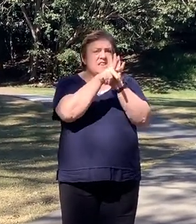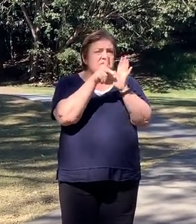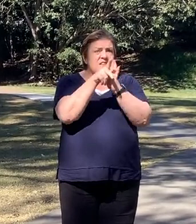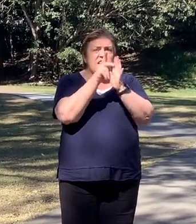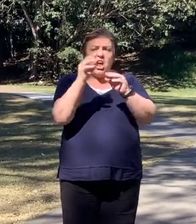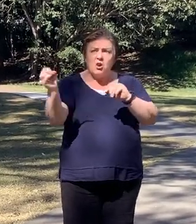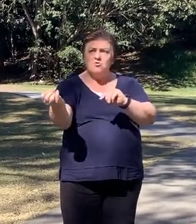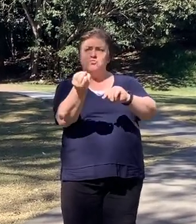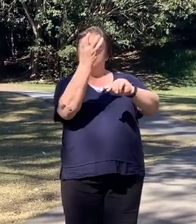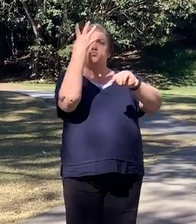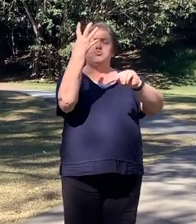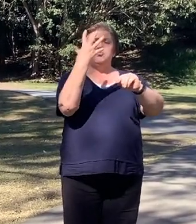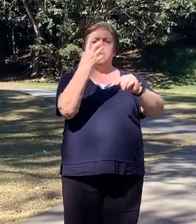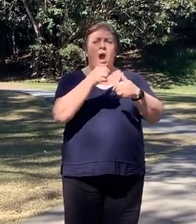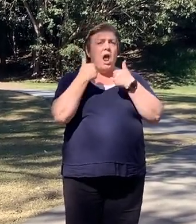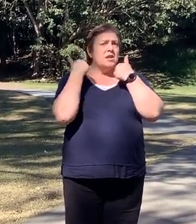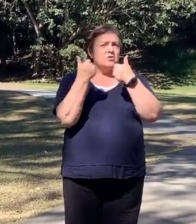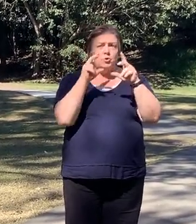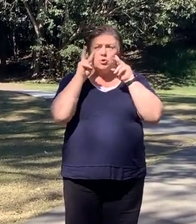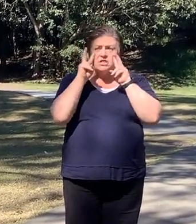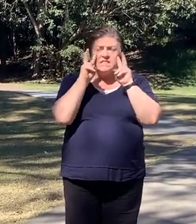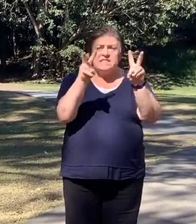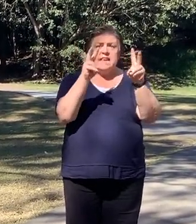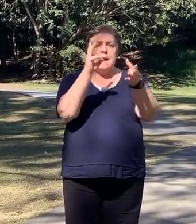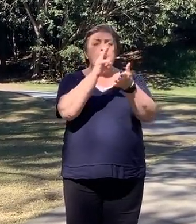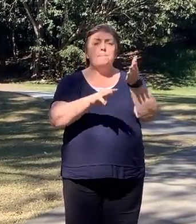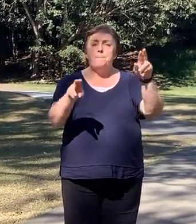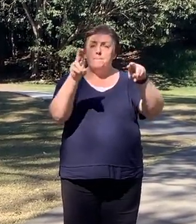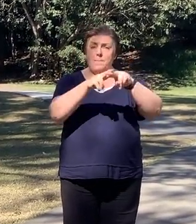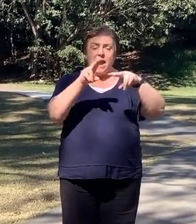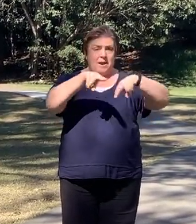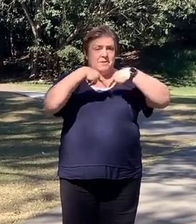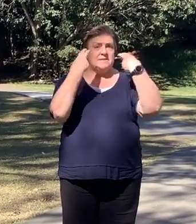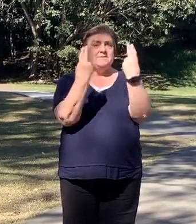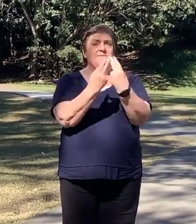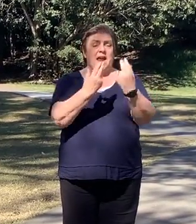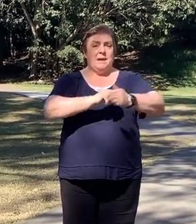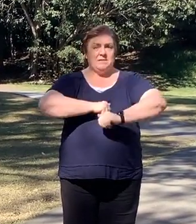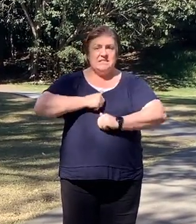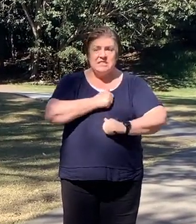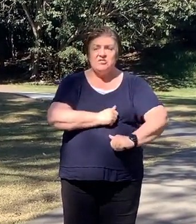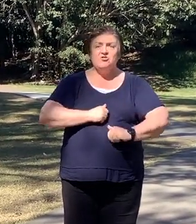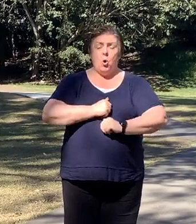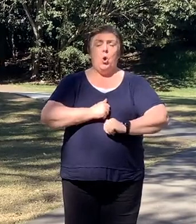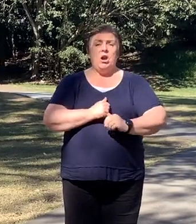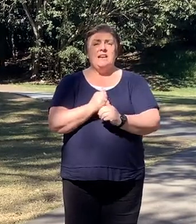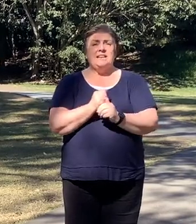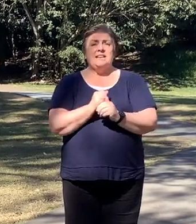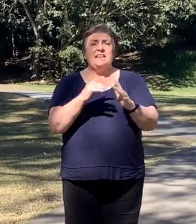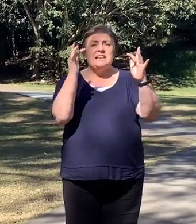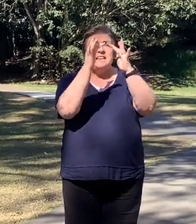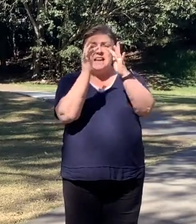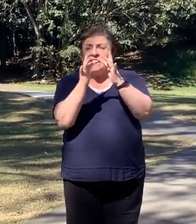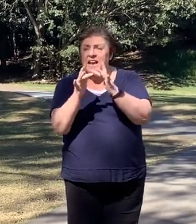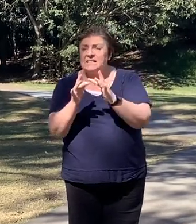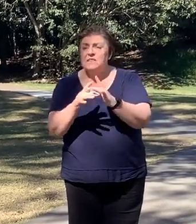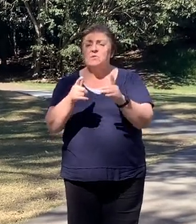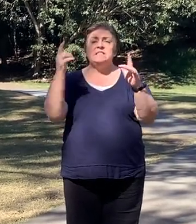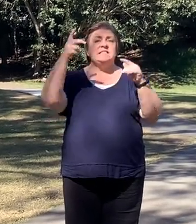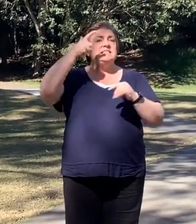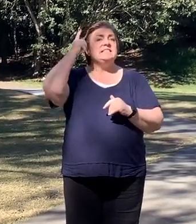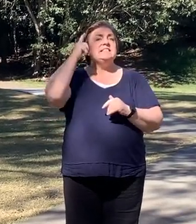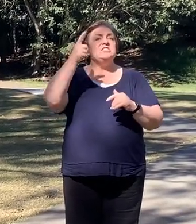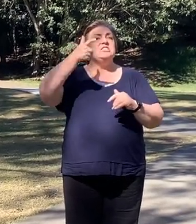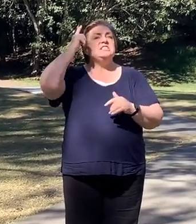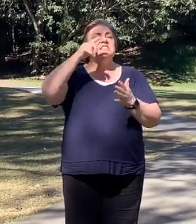see our kids and our parents and families enjoying reconnecting with their teachers, teacher aides and